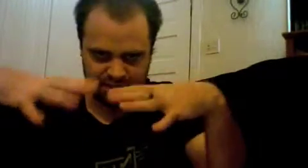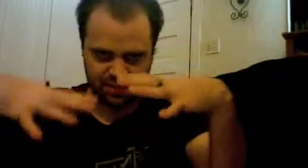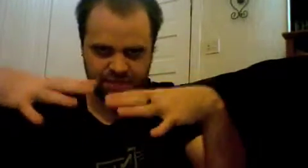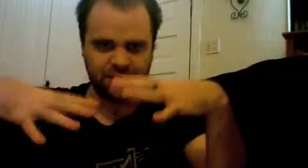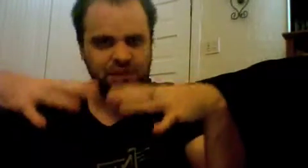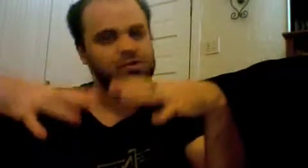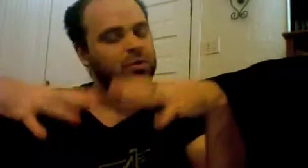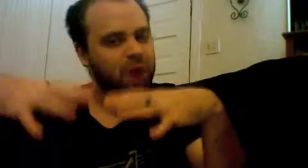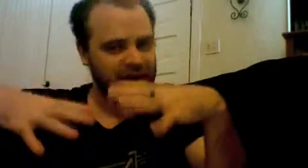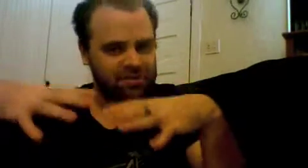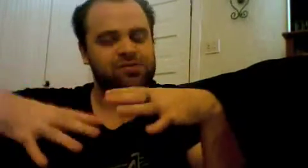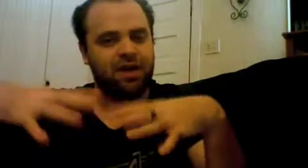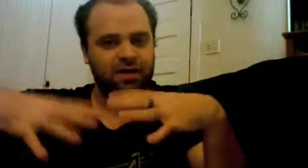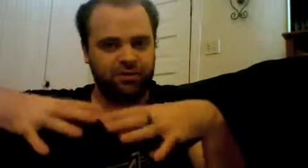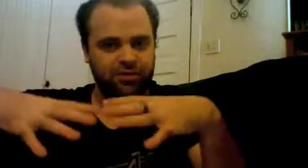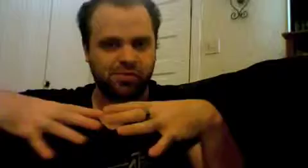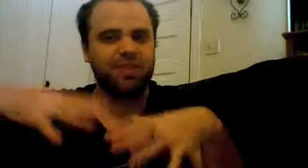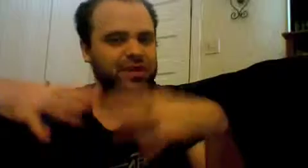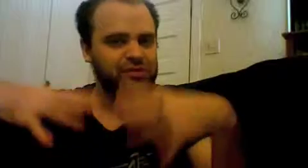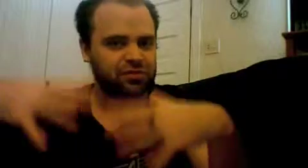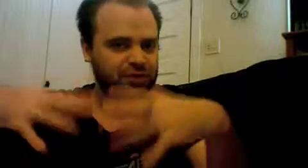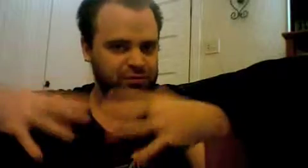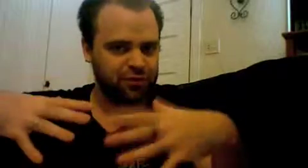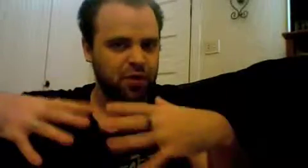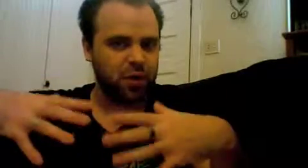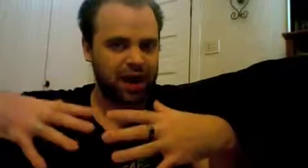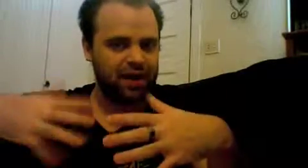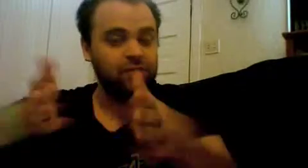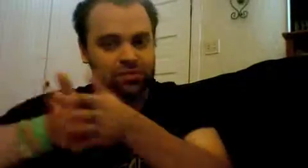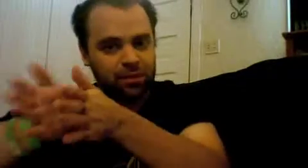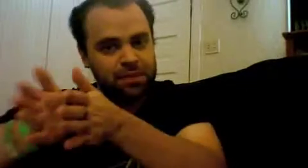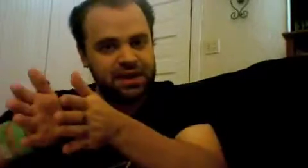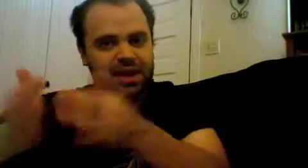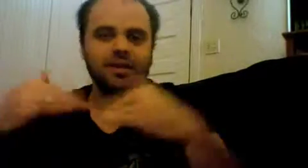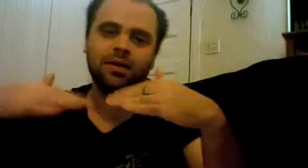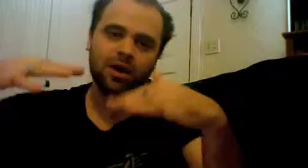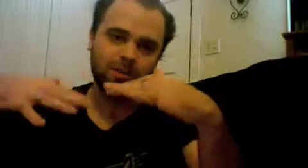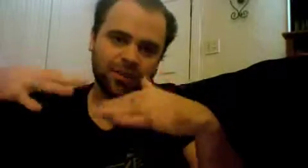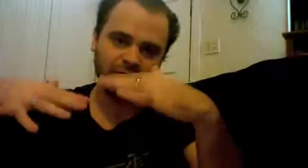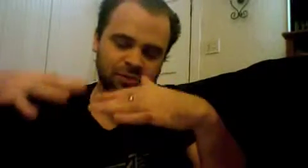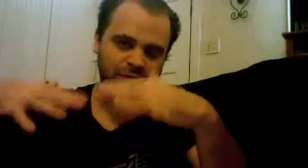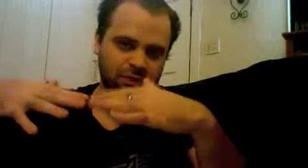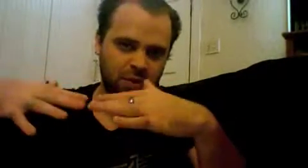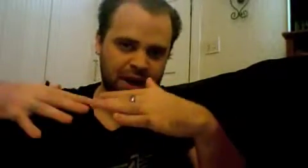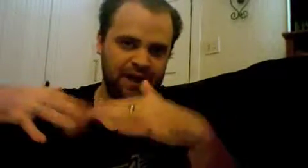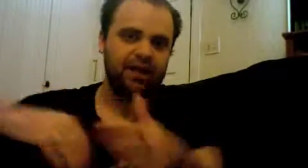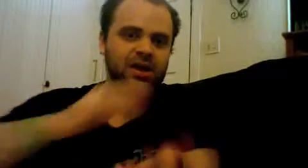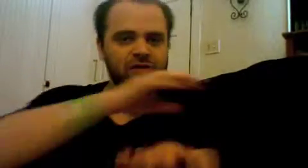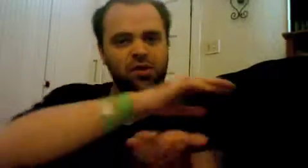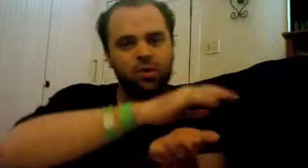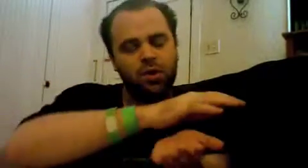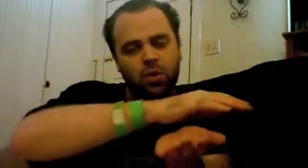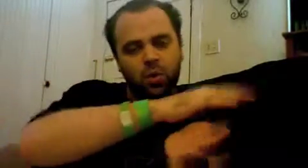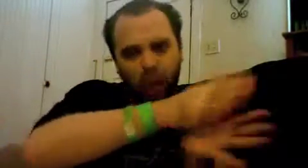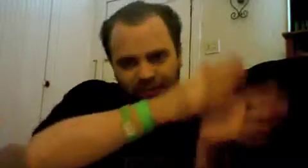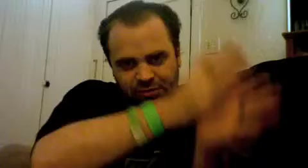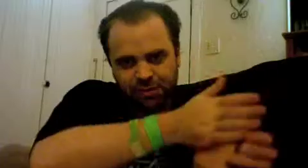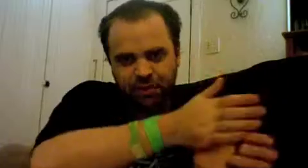things are reconciled right things are sort of okay they're still mediated but they're sort of okay so when spirit